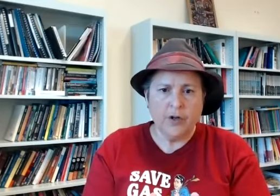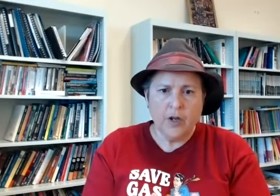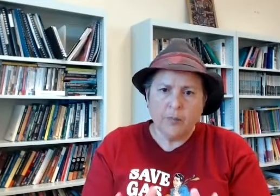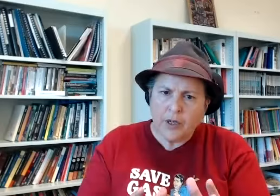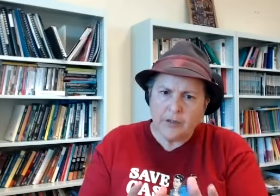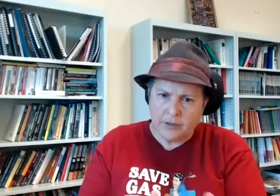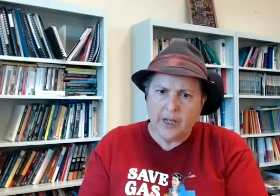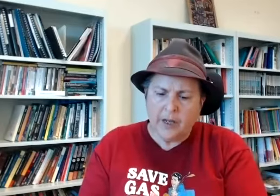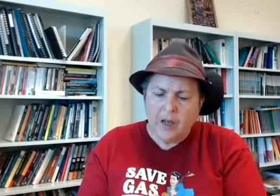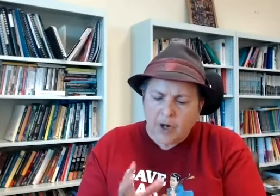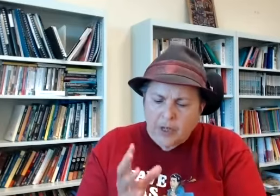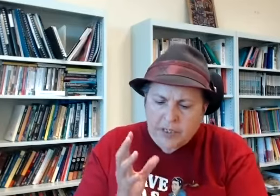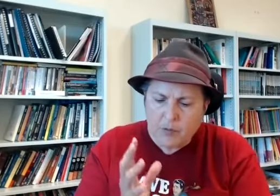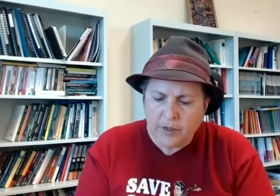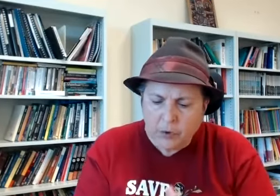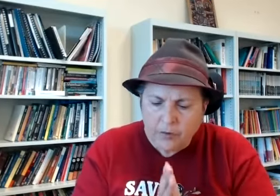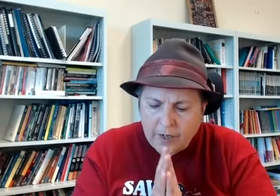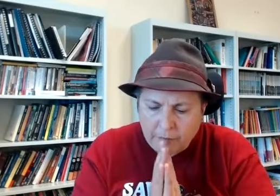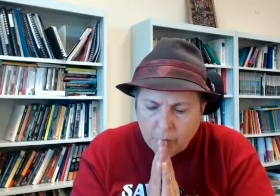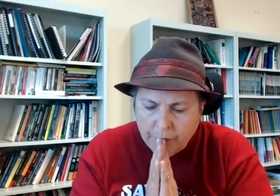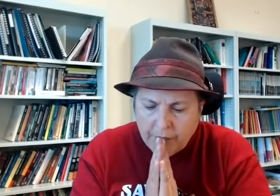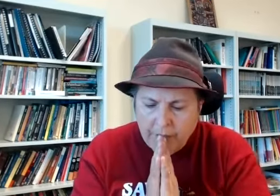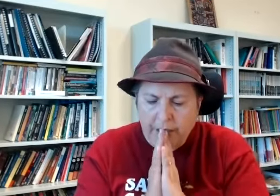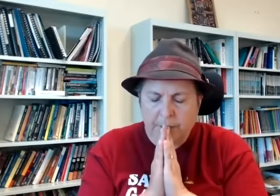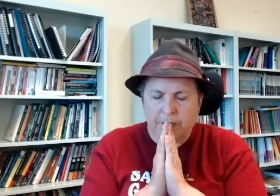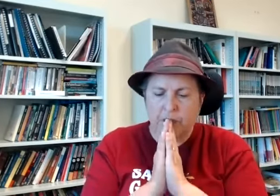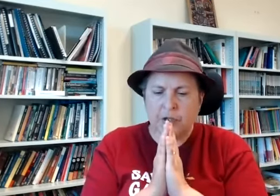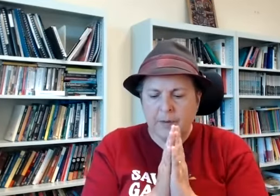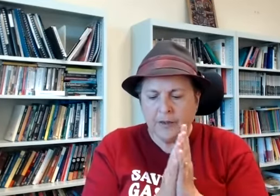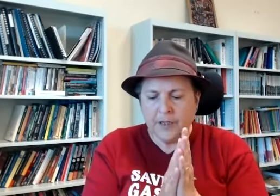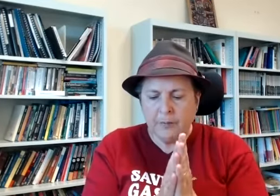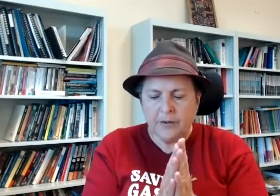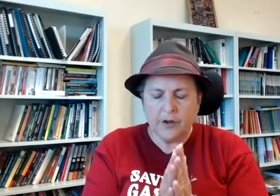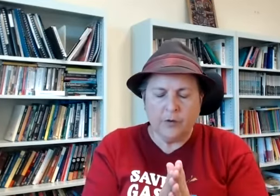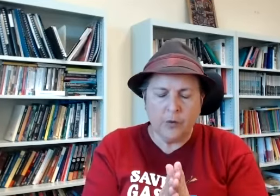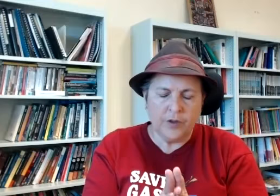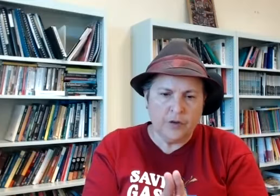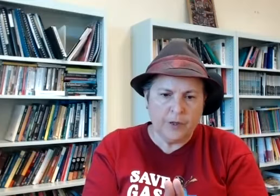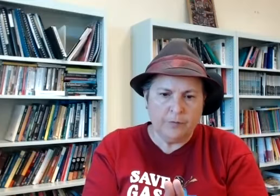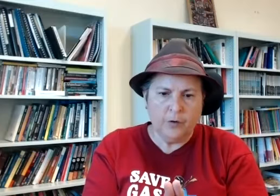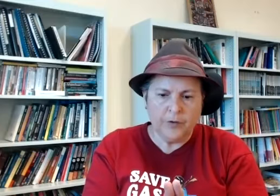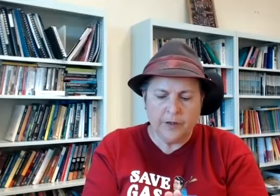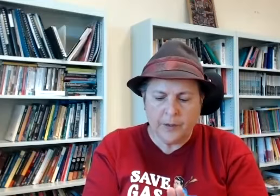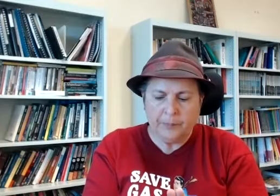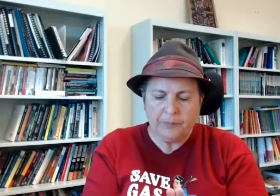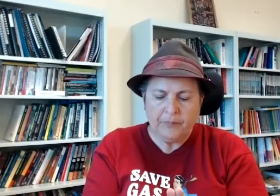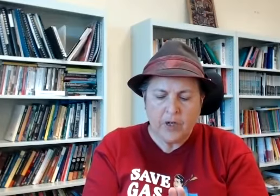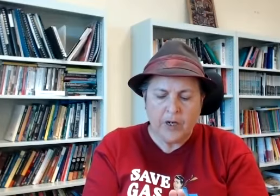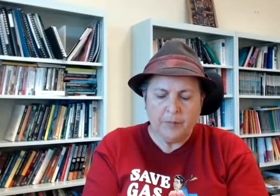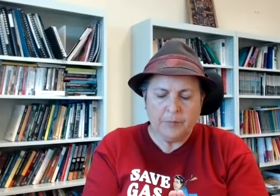yeah but I guess I wanted to move that forward then and guess because I mean the thing about the kind of work that you've been involved in um um and